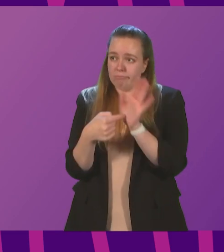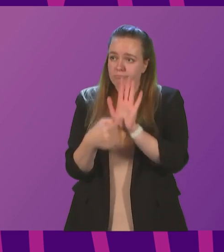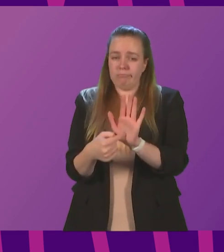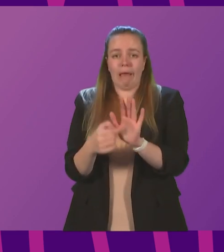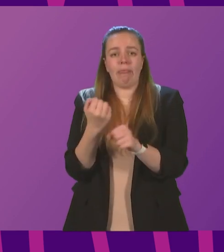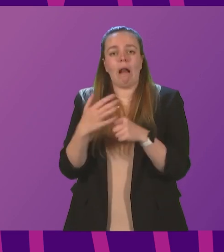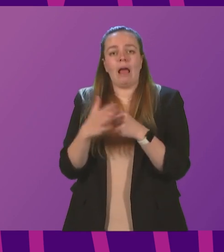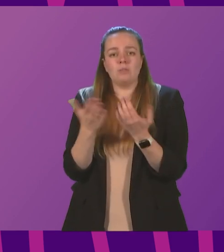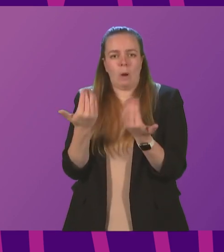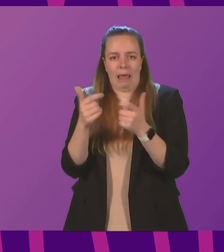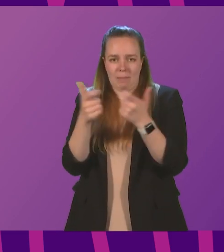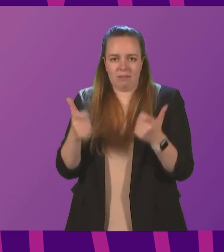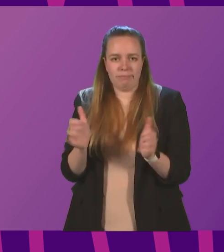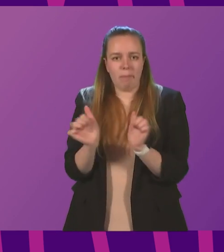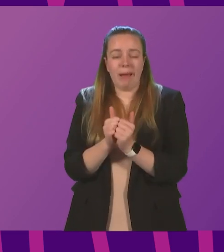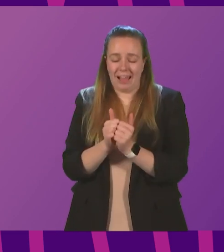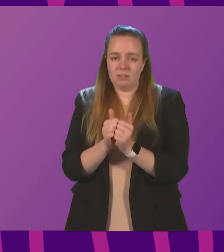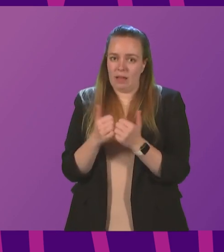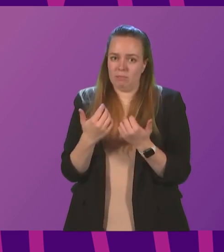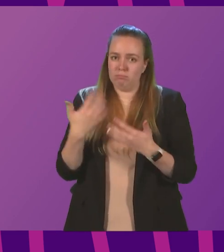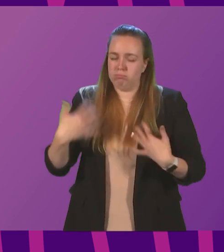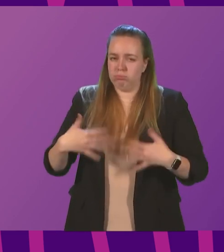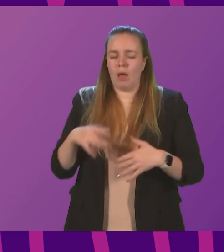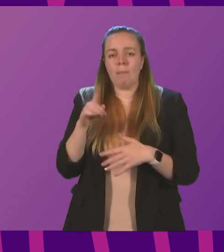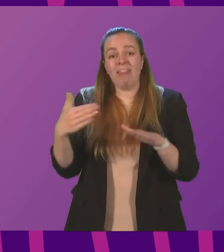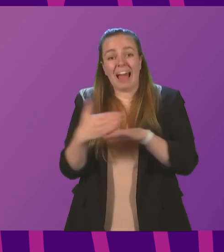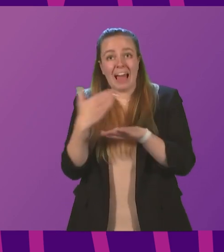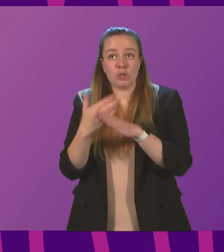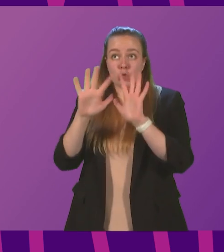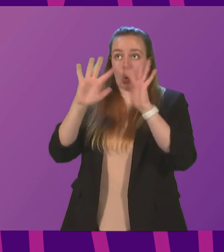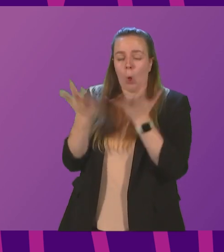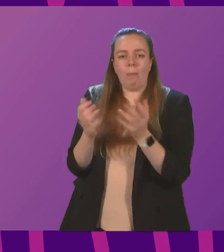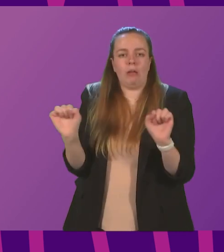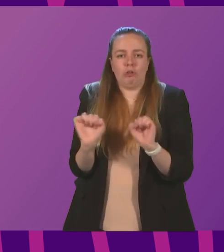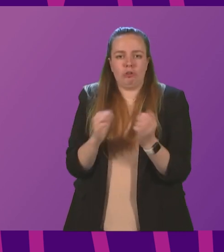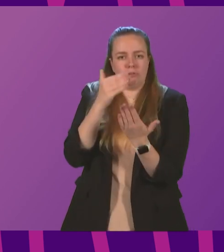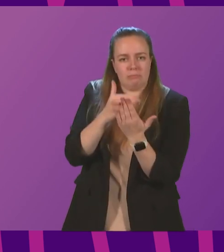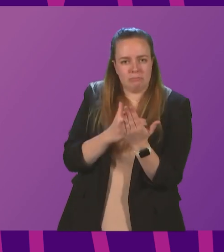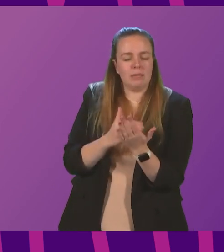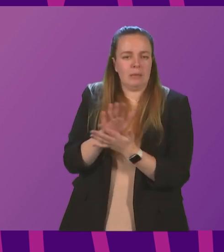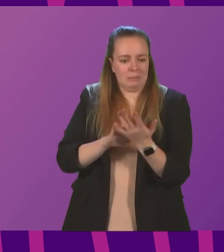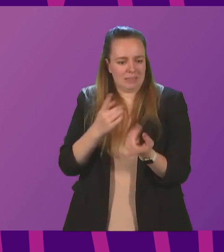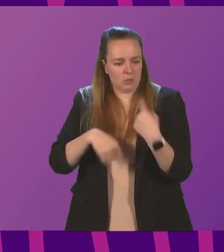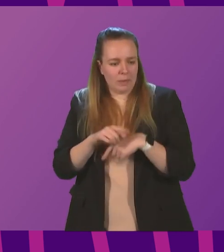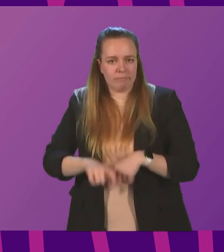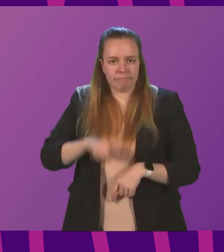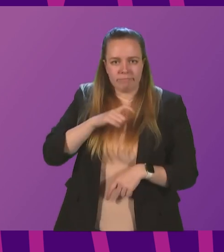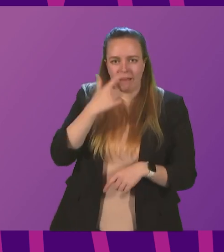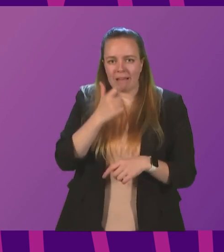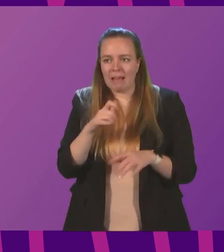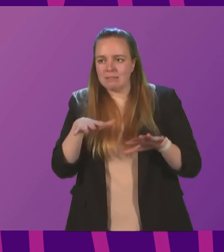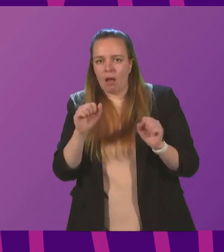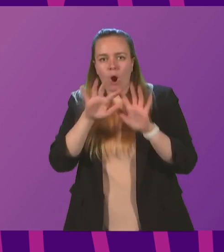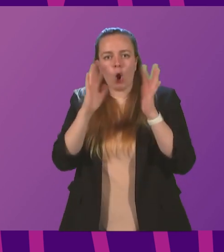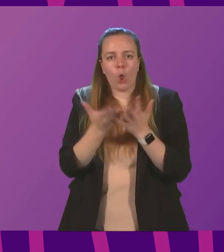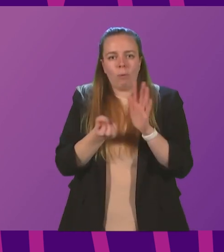Climate Pact, which is a big step forward. But the actions globally are not yet in place to have any confidence that we are going to start to see global emissions